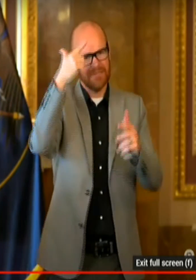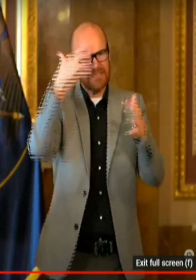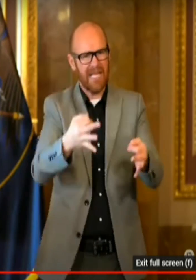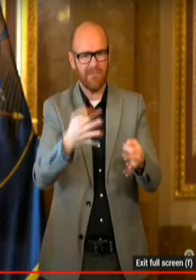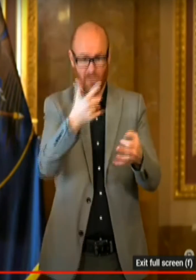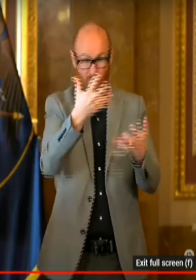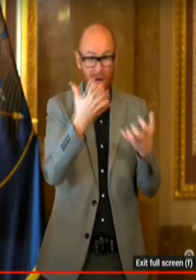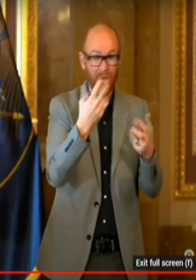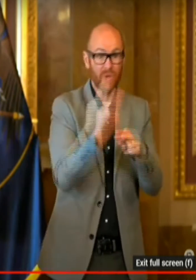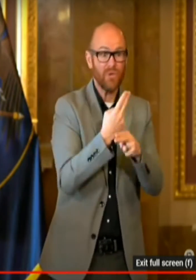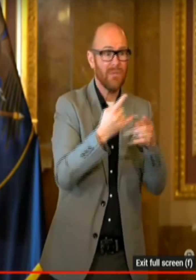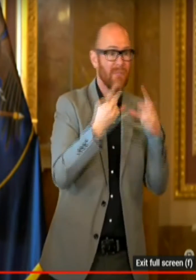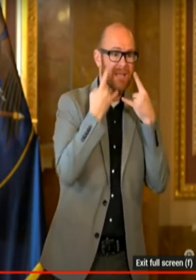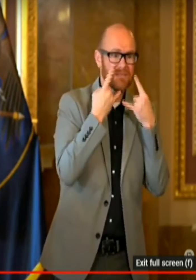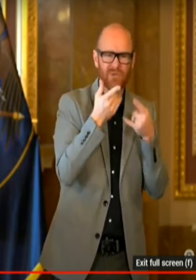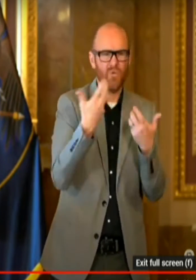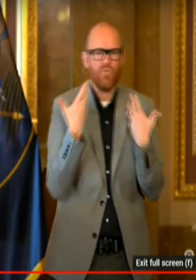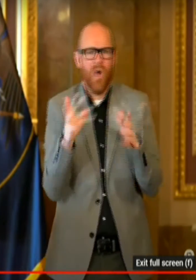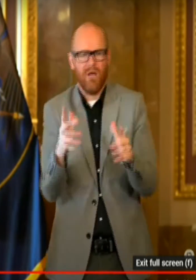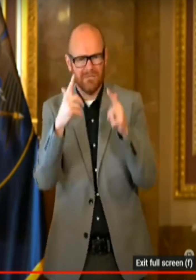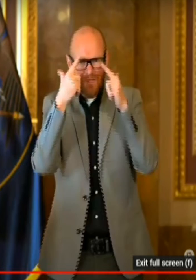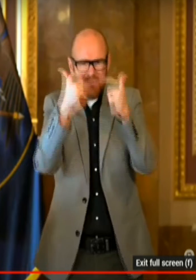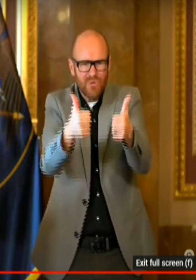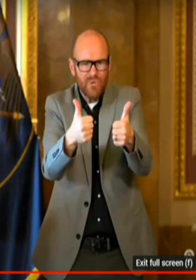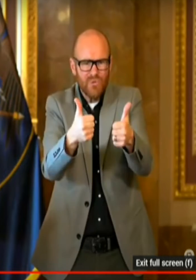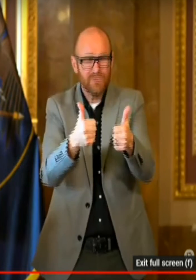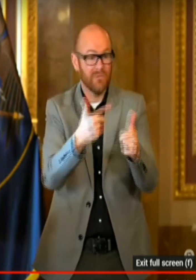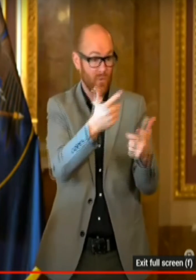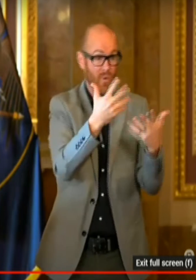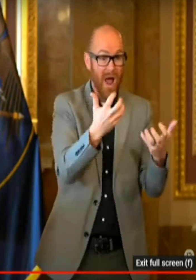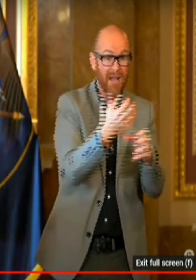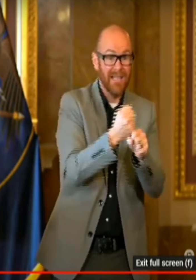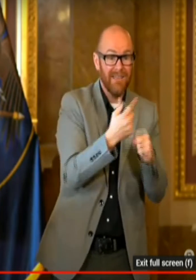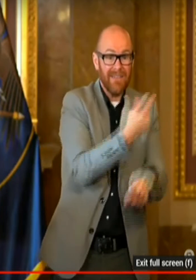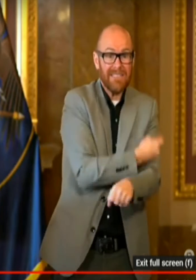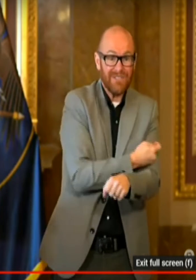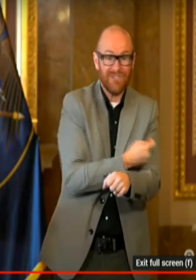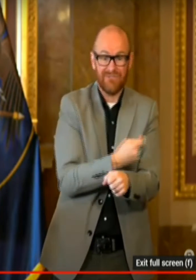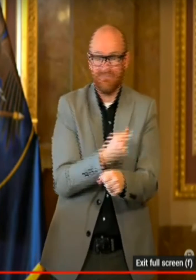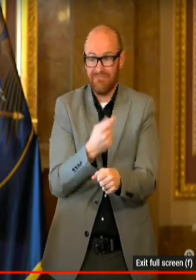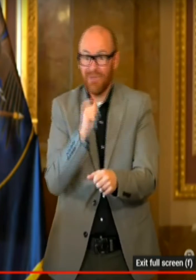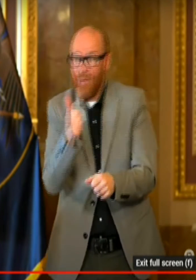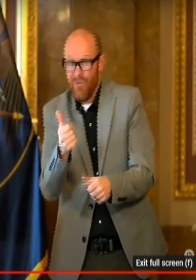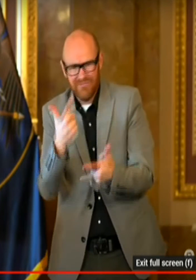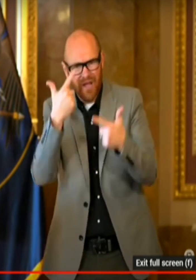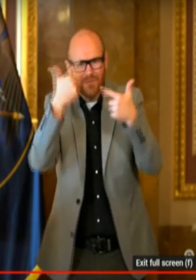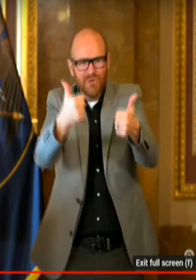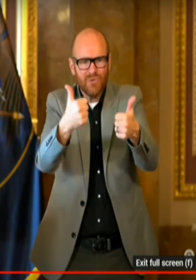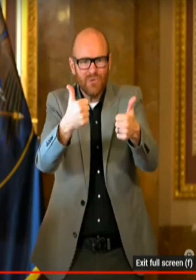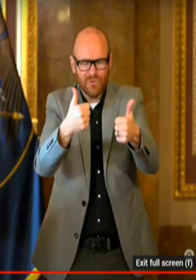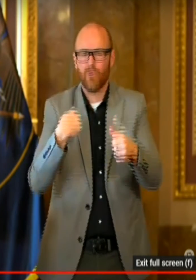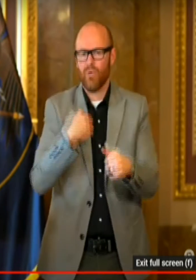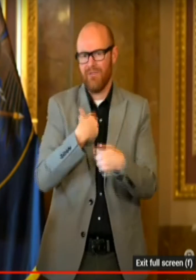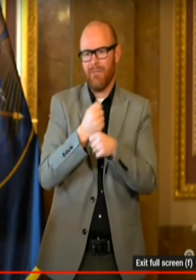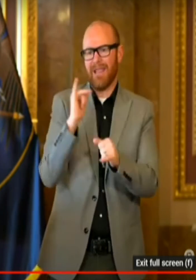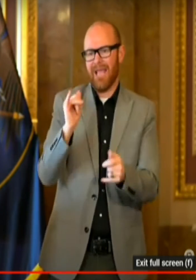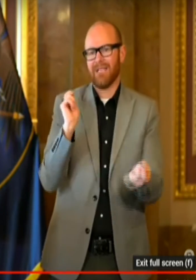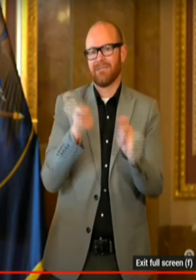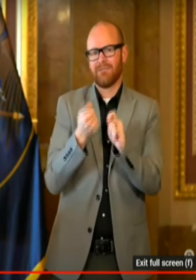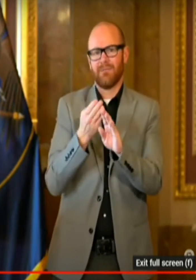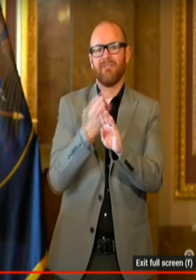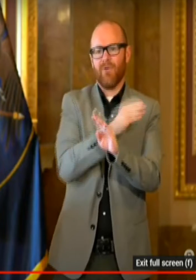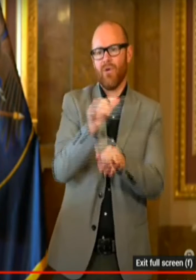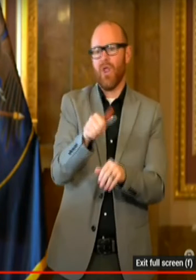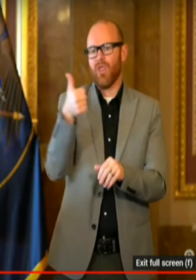they're getting the vaccines, and hopefully they're getting the vaccines. So we've certainly made that transition before some other states. We're still